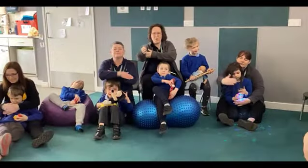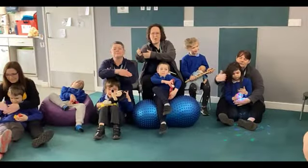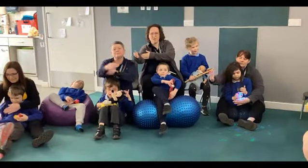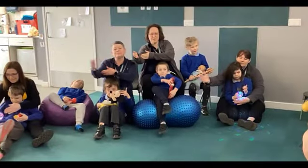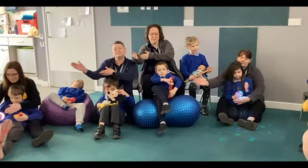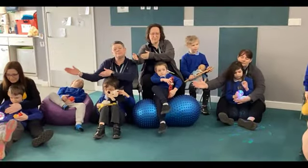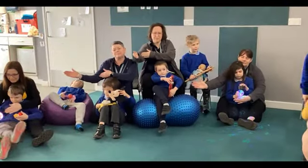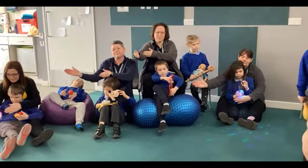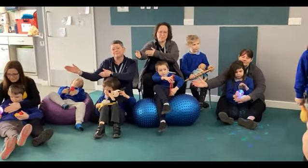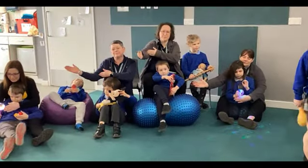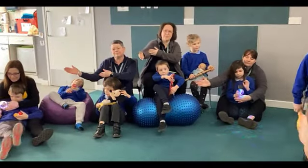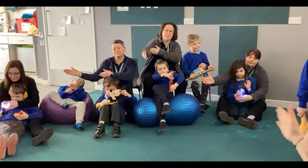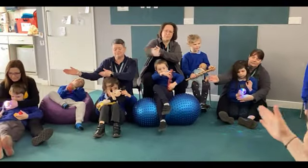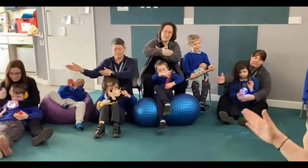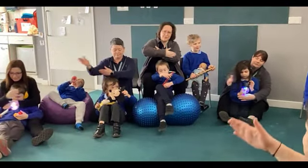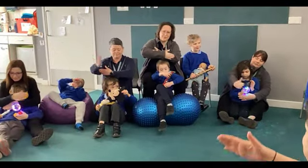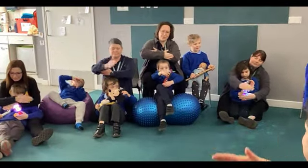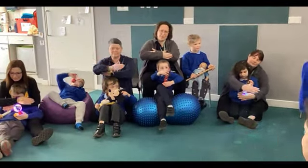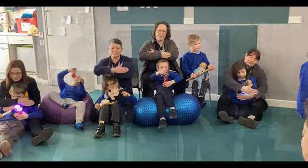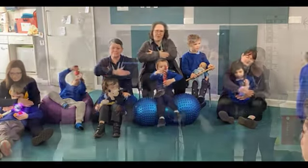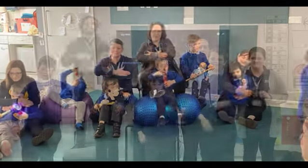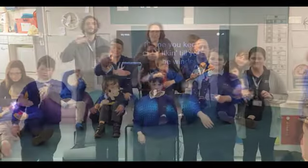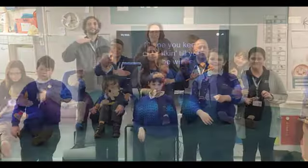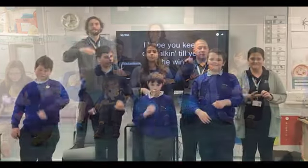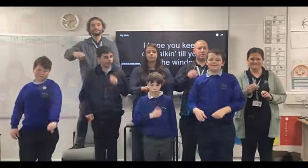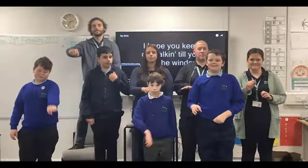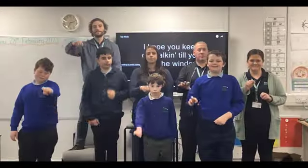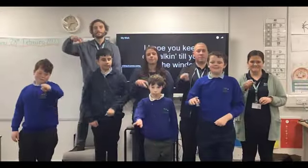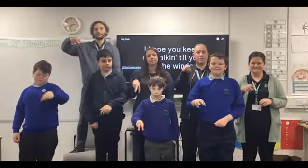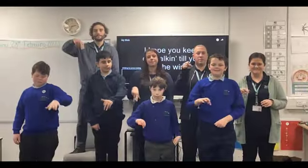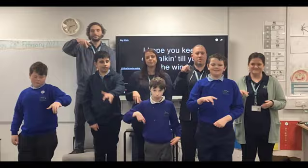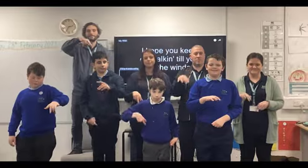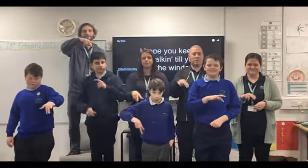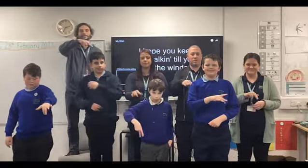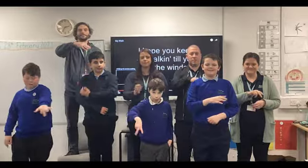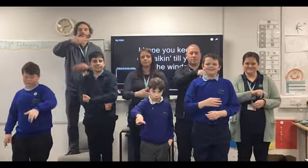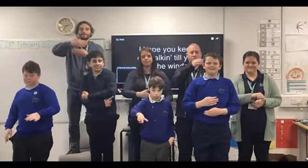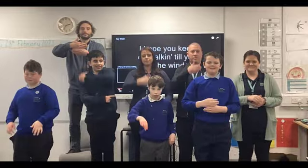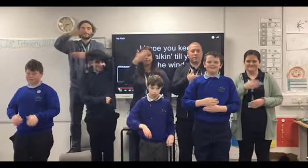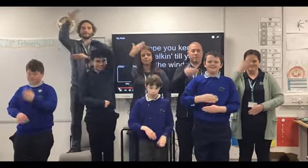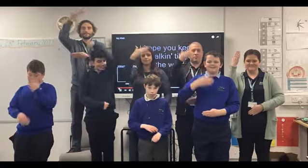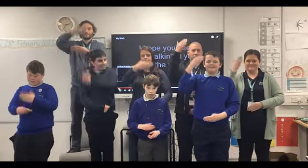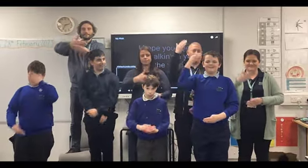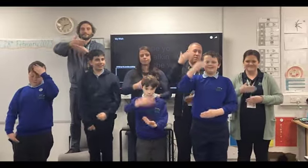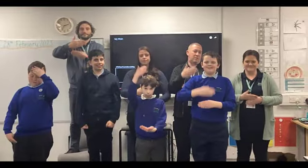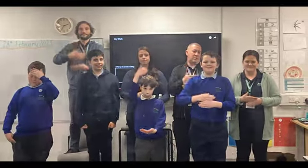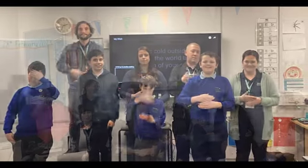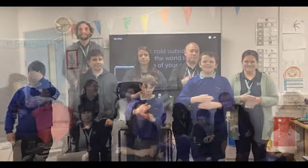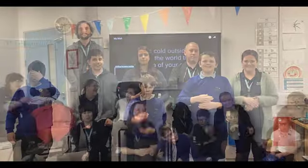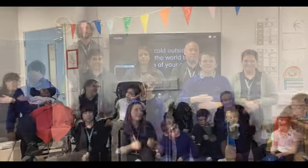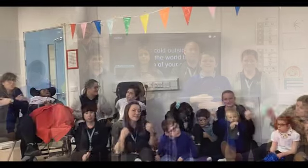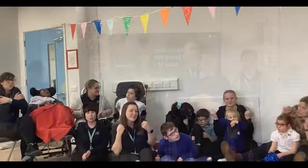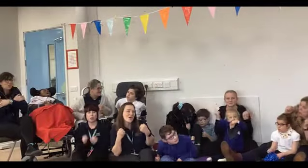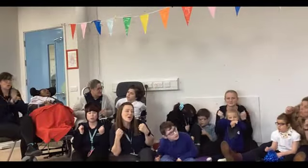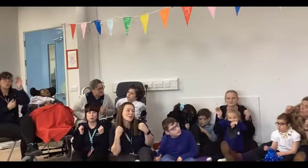one door opens to another door closed I hope you keep on walking till you find the window If it's cold